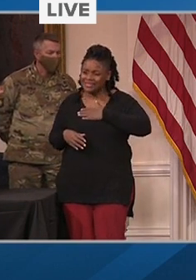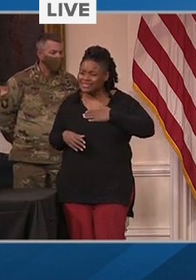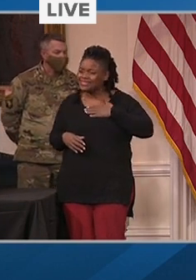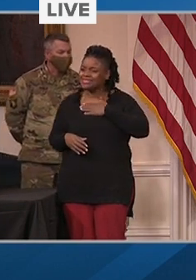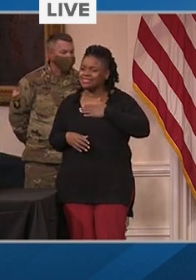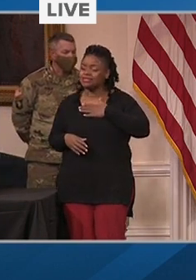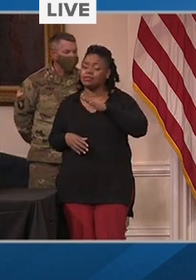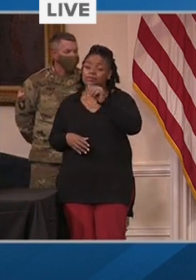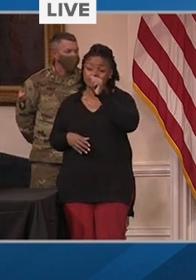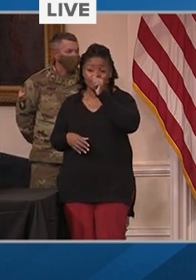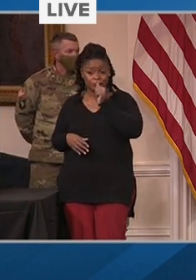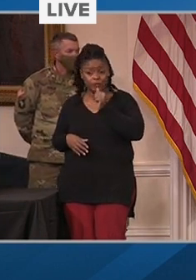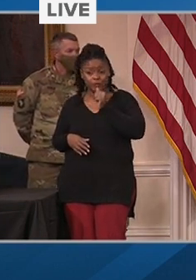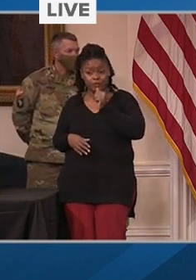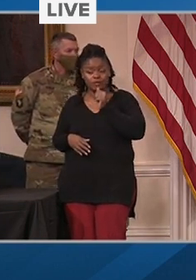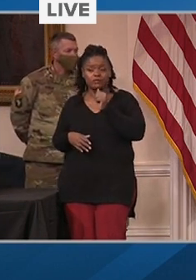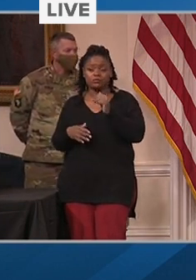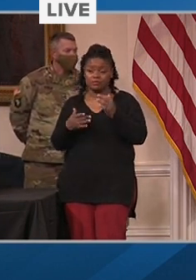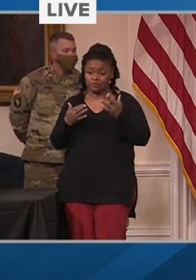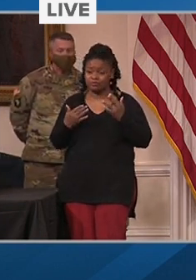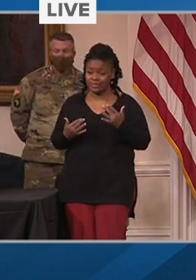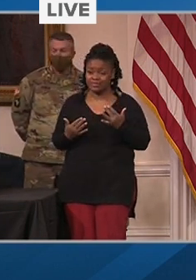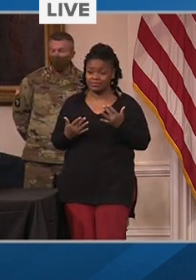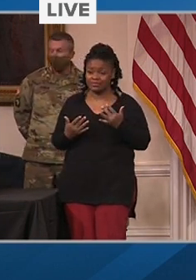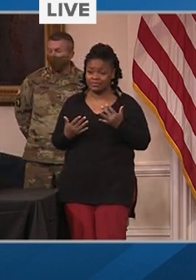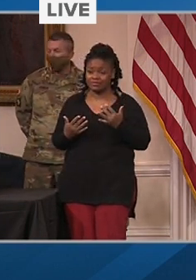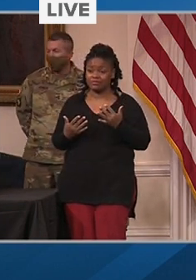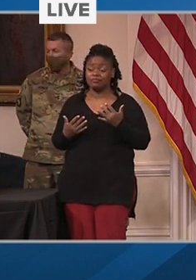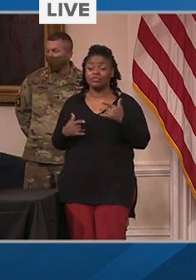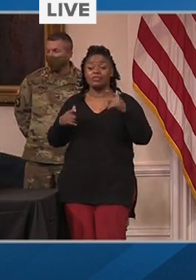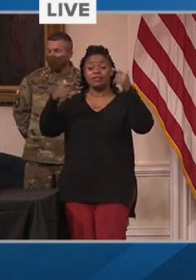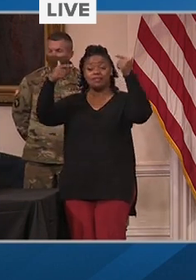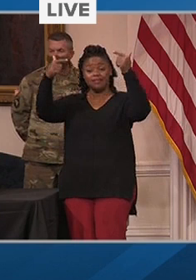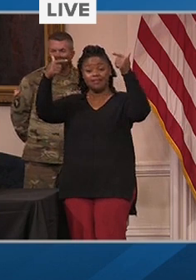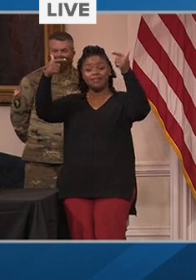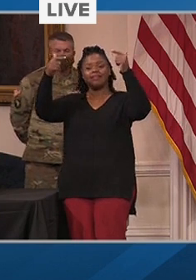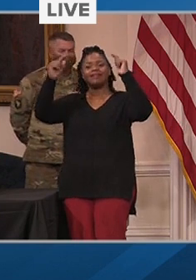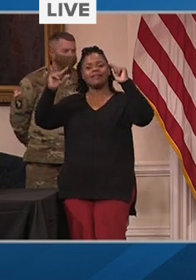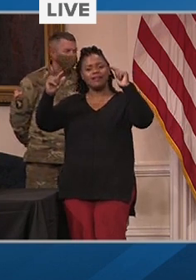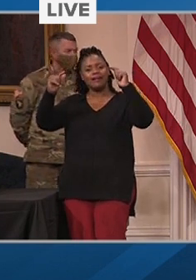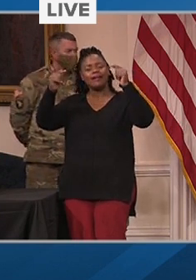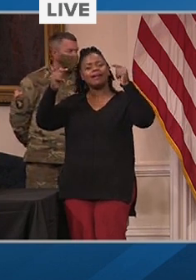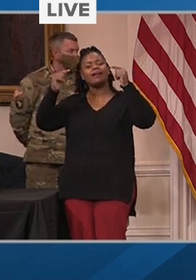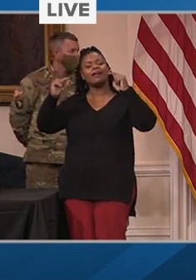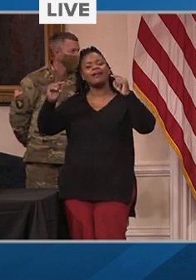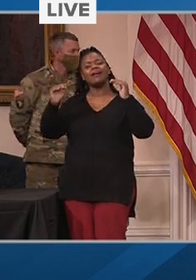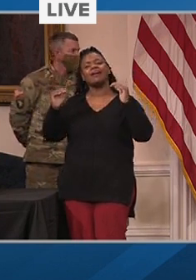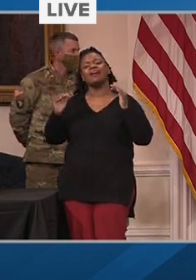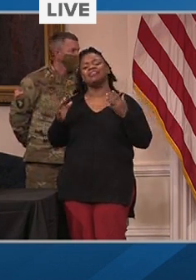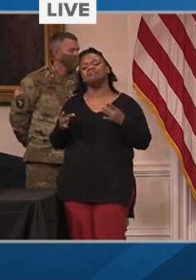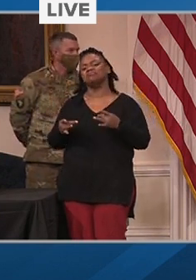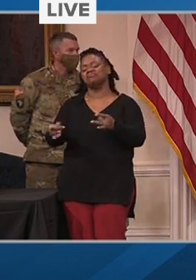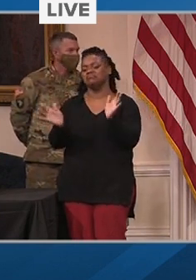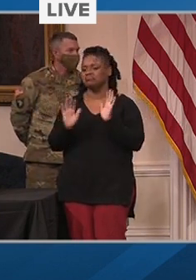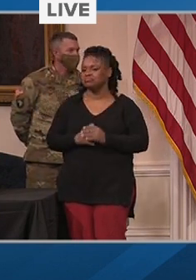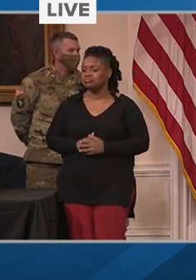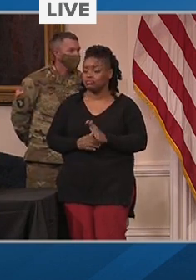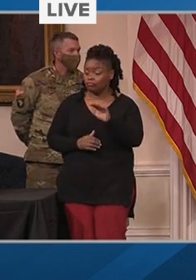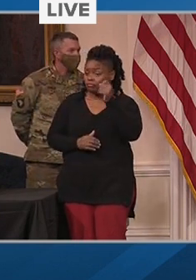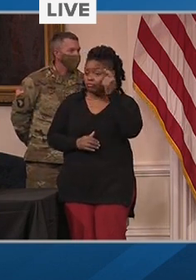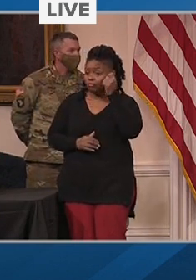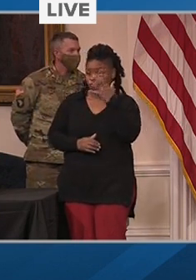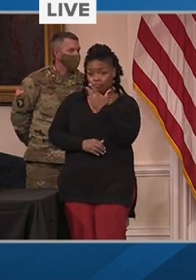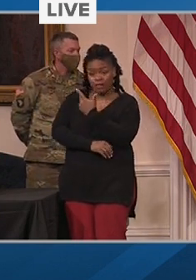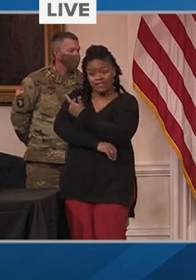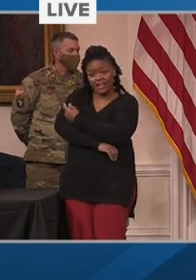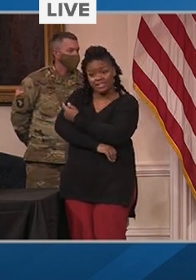exercise decency and common sense while these vaccines do offer us a light at the end of the tunnel